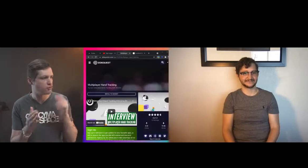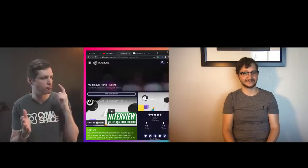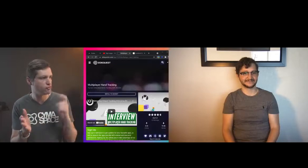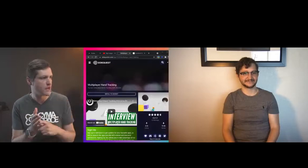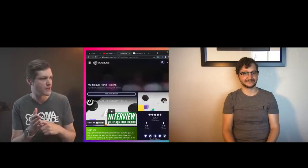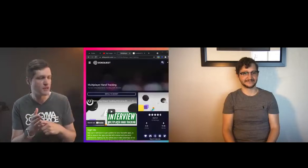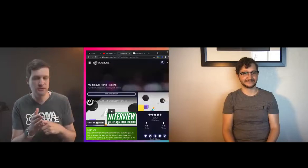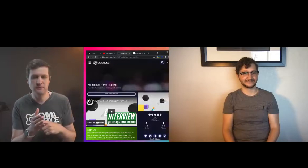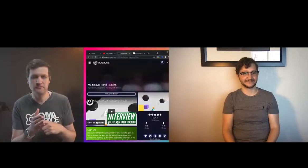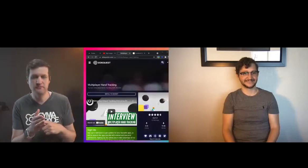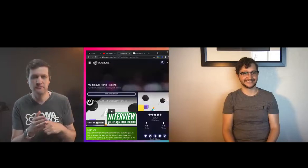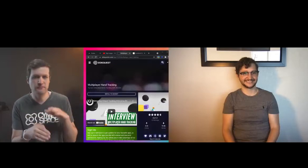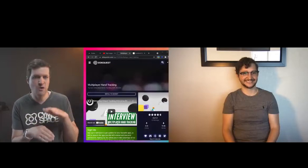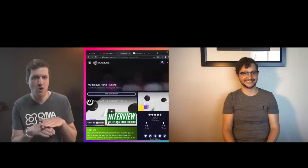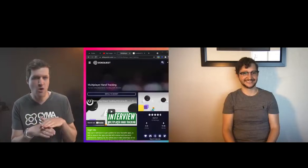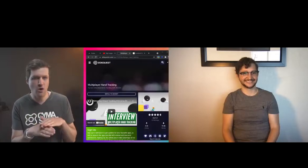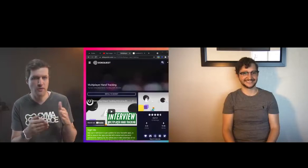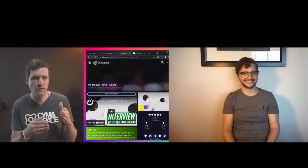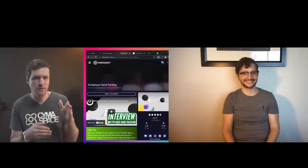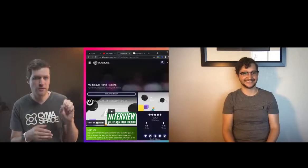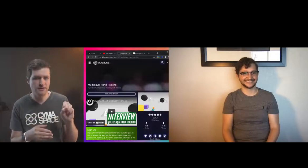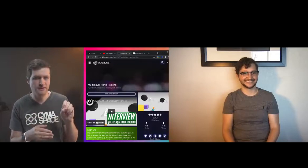it's multiplayer hand tracking